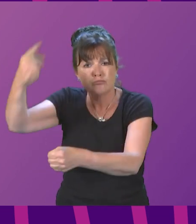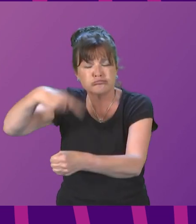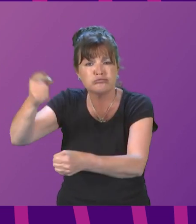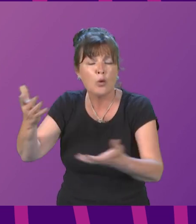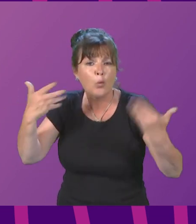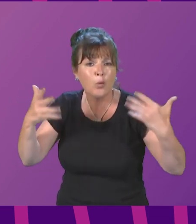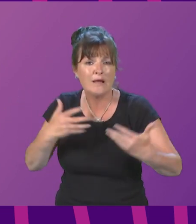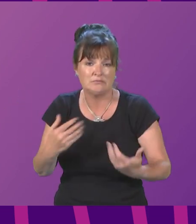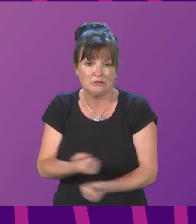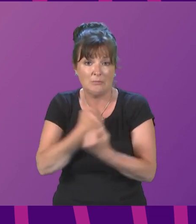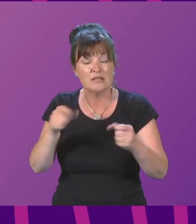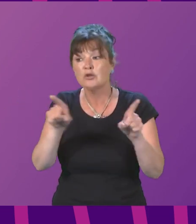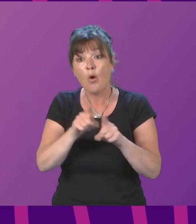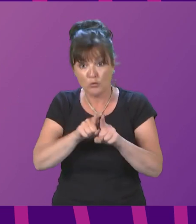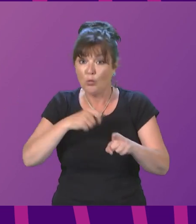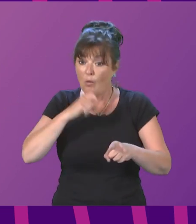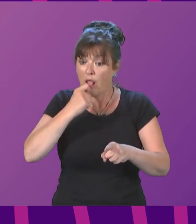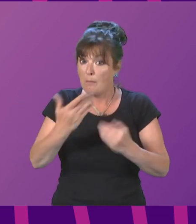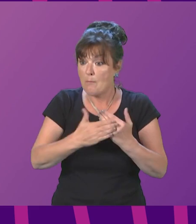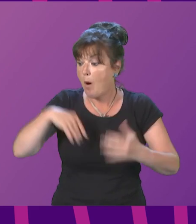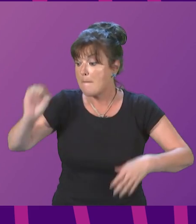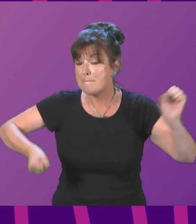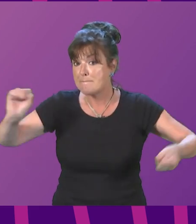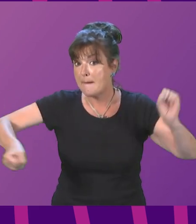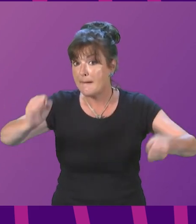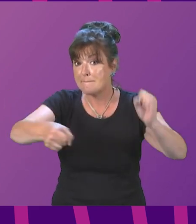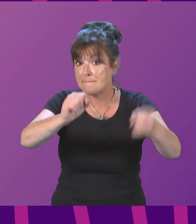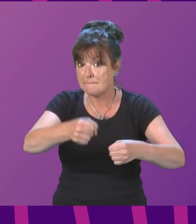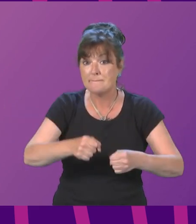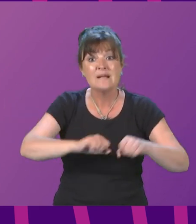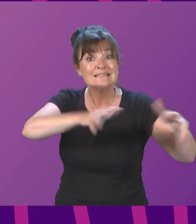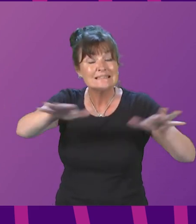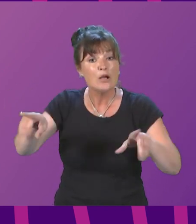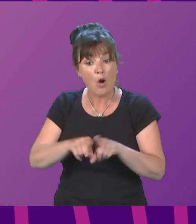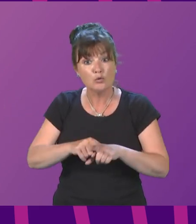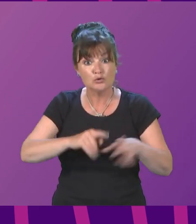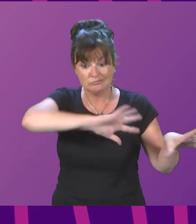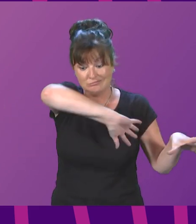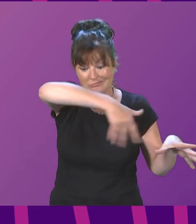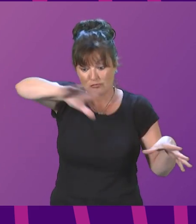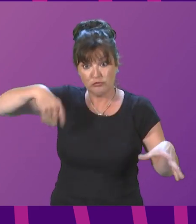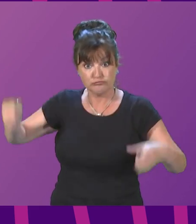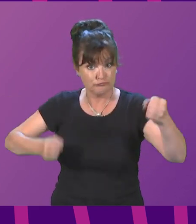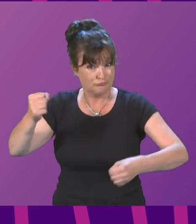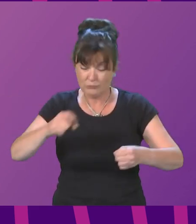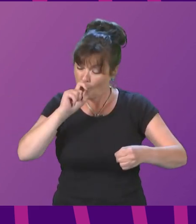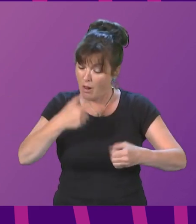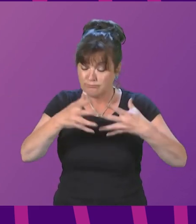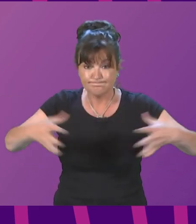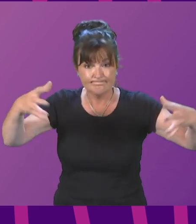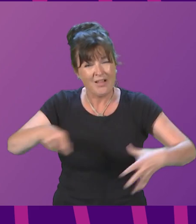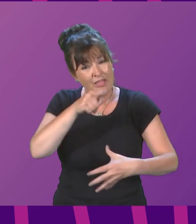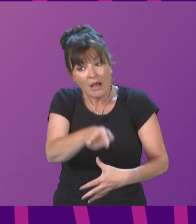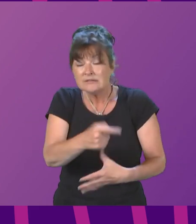expansion in offshore wind. The scale of our onshore and offshore wind capacity also gives us huge potential in green